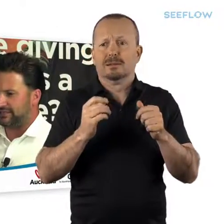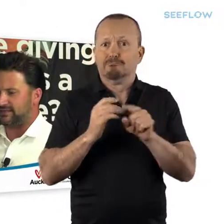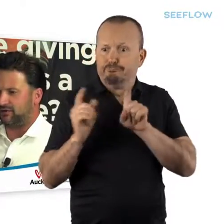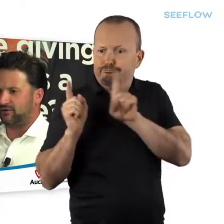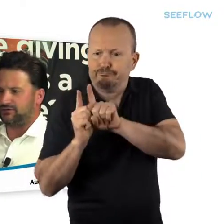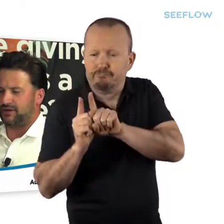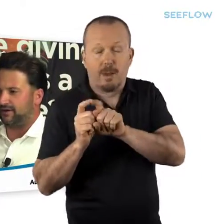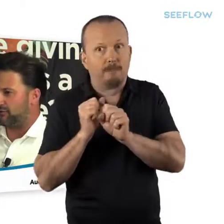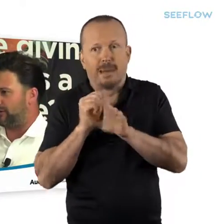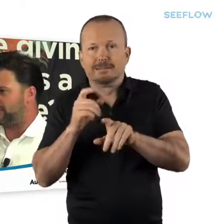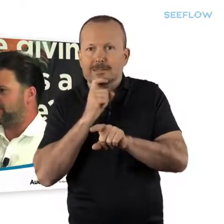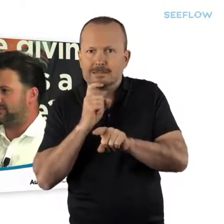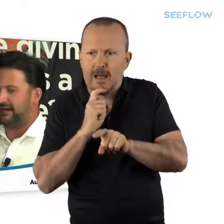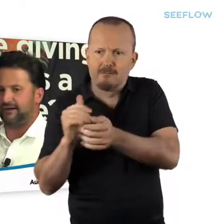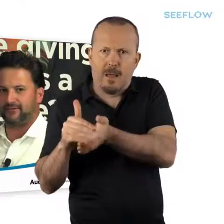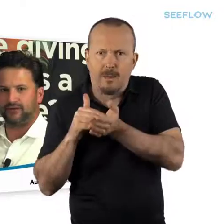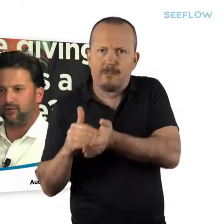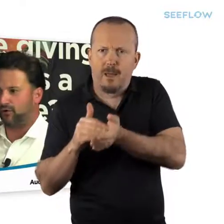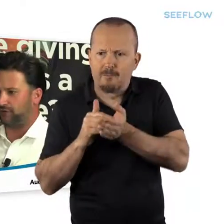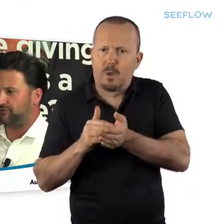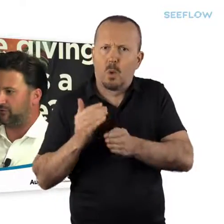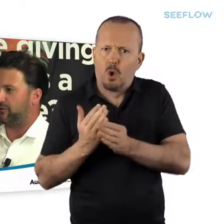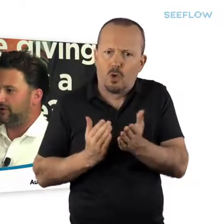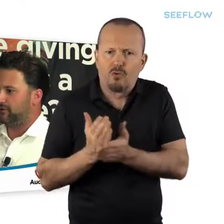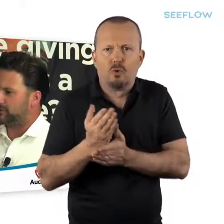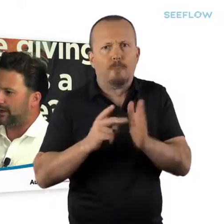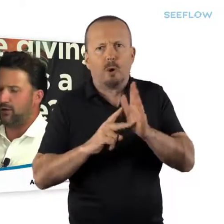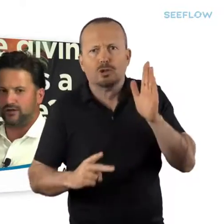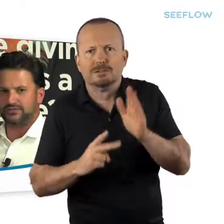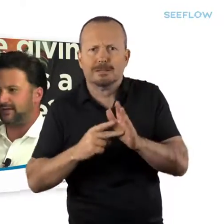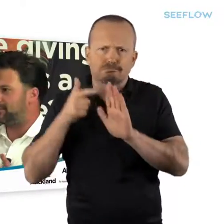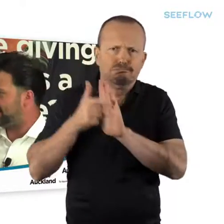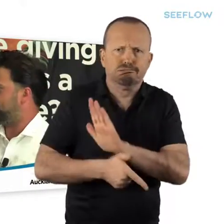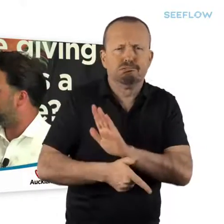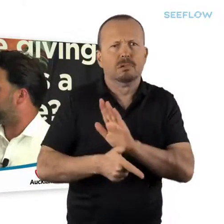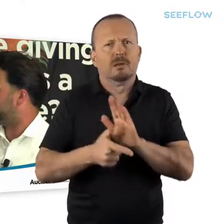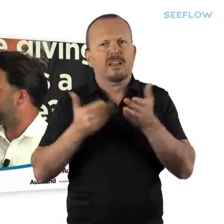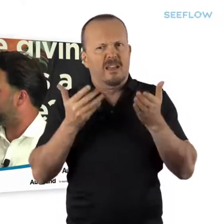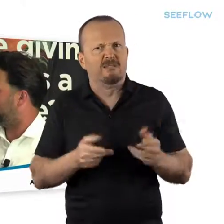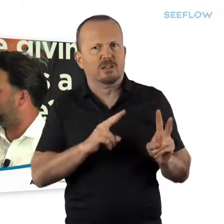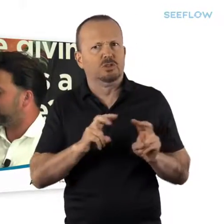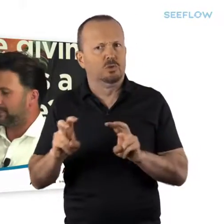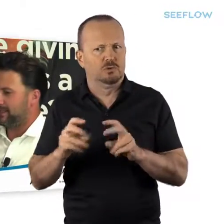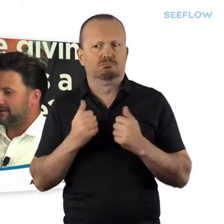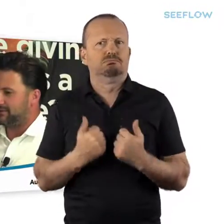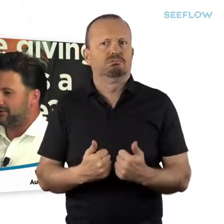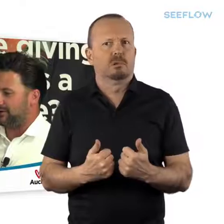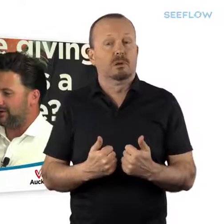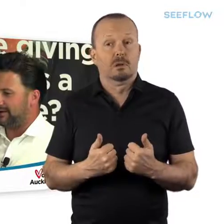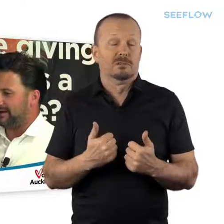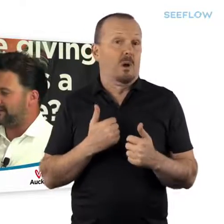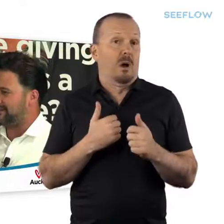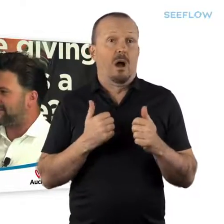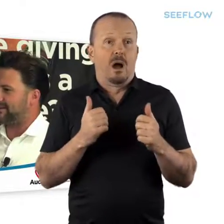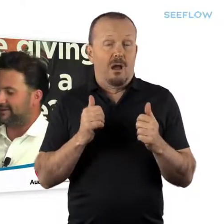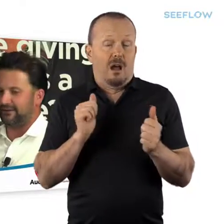You get to sit alongside incredible staff and really work through those big policy, meaty issues. So,